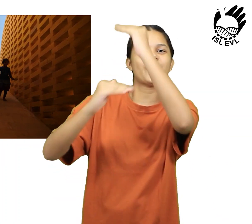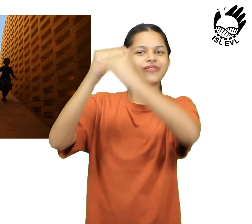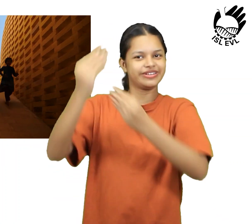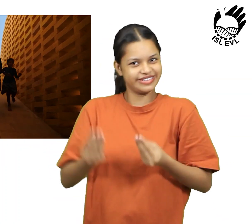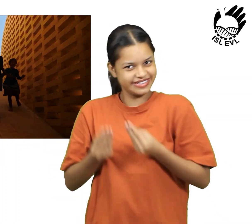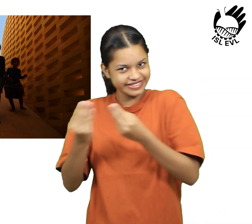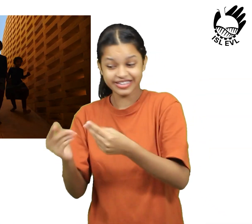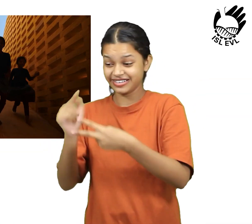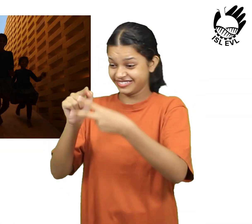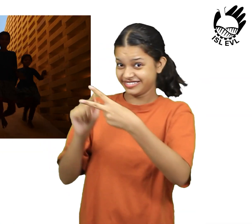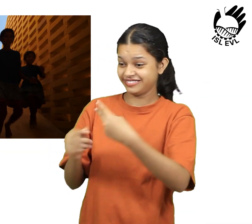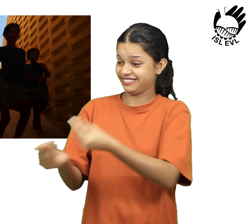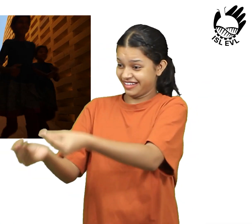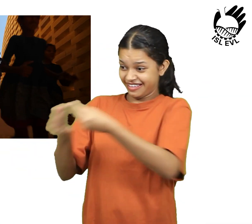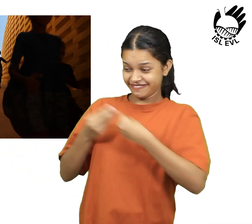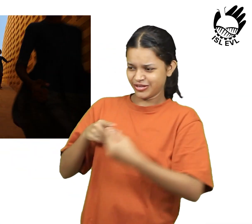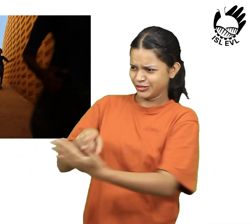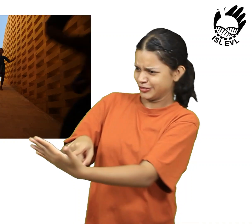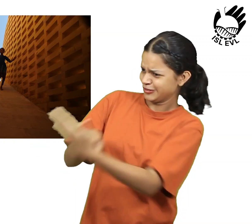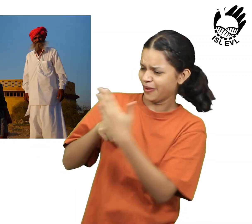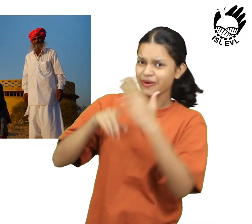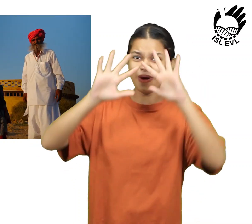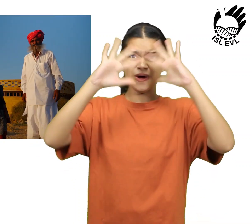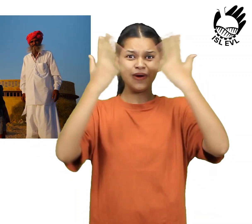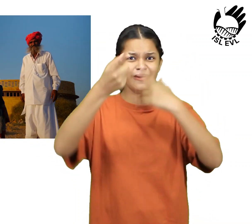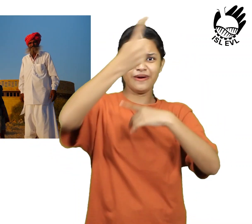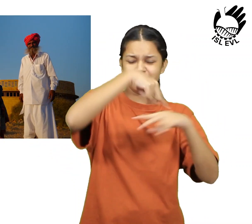it is sure to inspire other schools around the world.